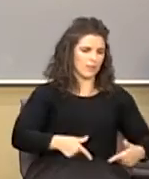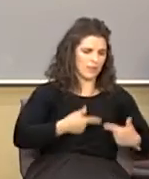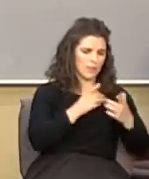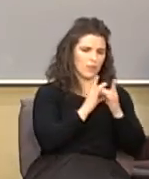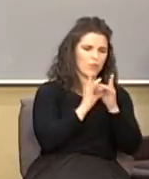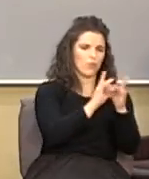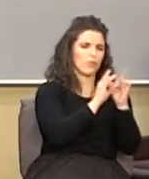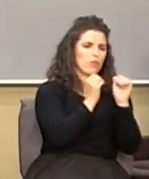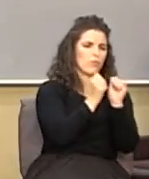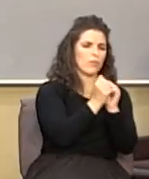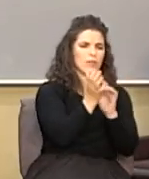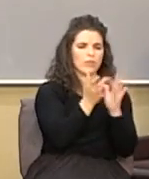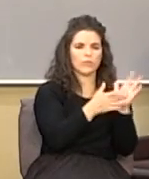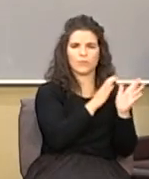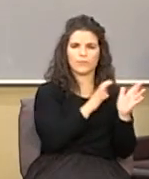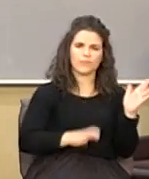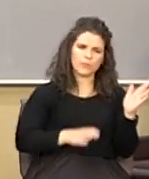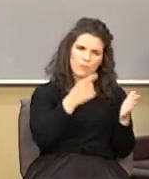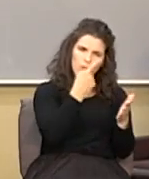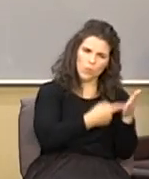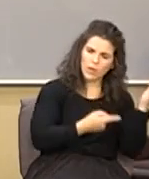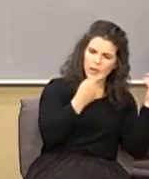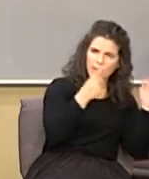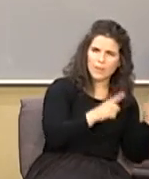now what happens there in